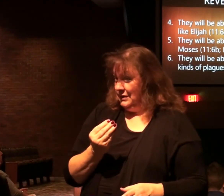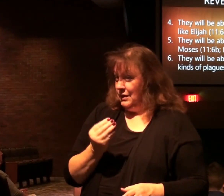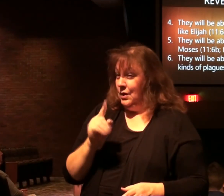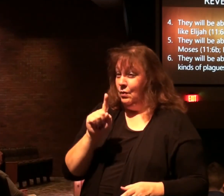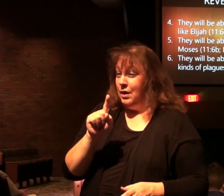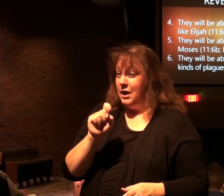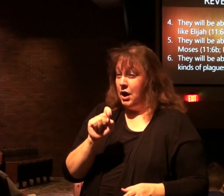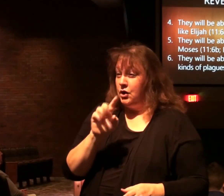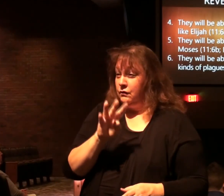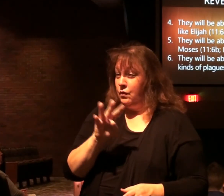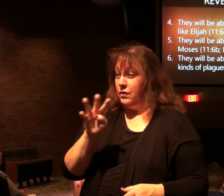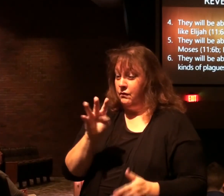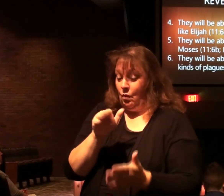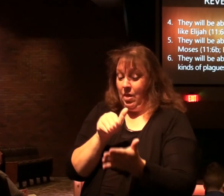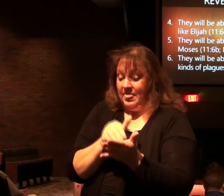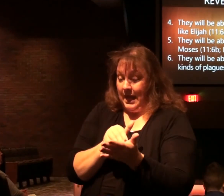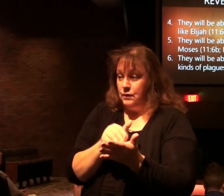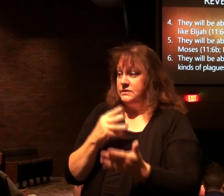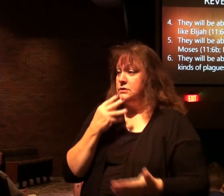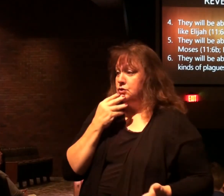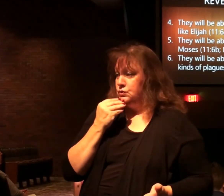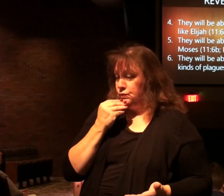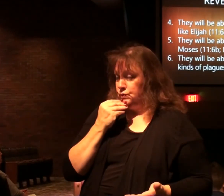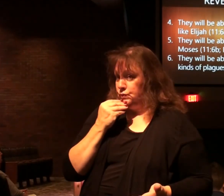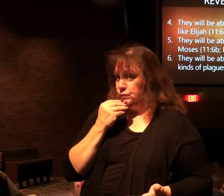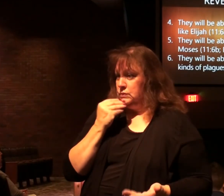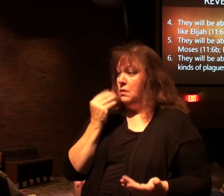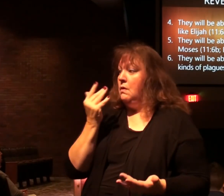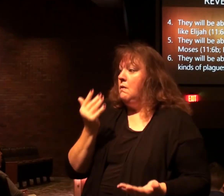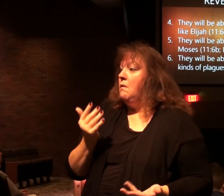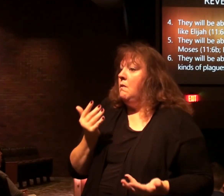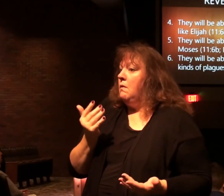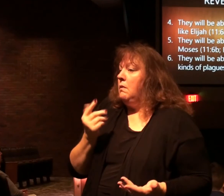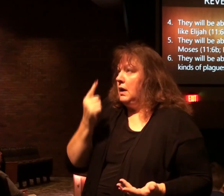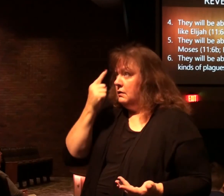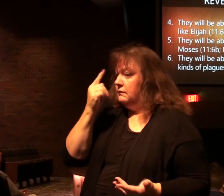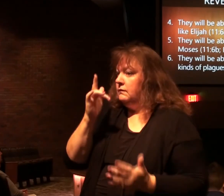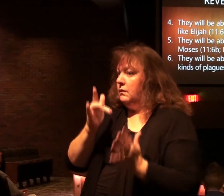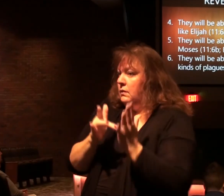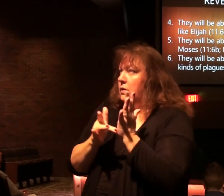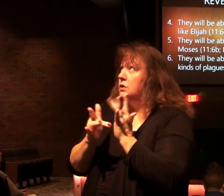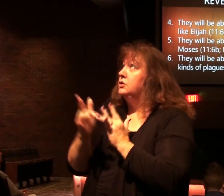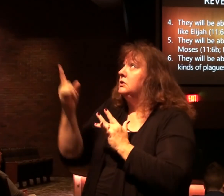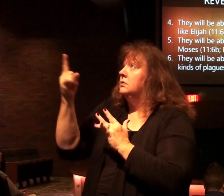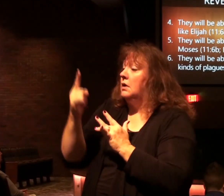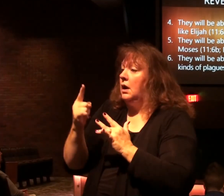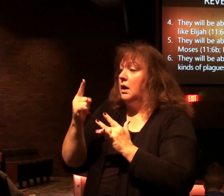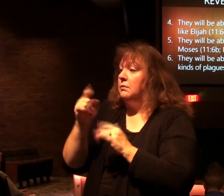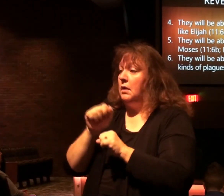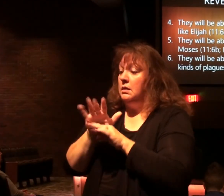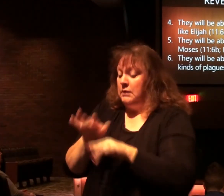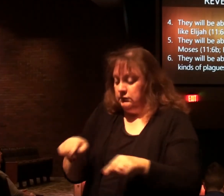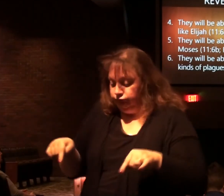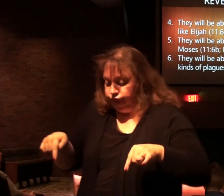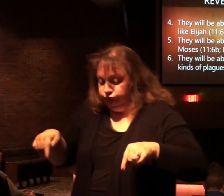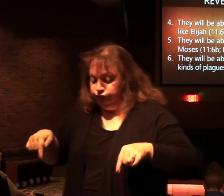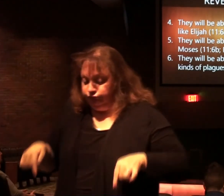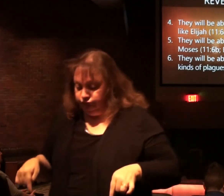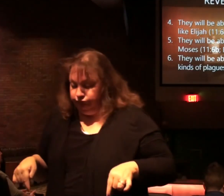144,000 Jews. In anticipation. Of Christ standing on Mount Zion. Standing with him.